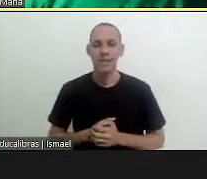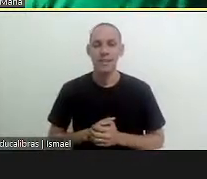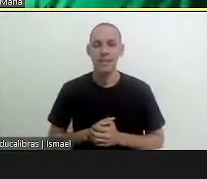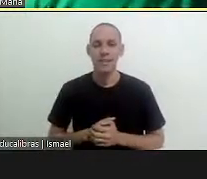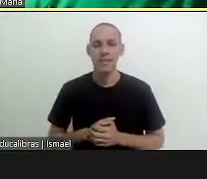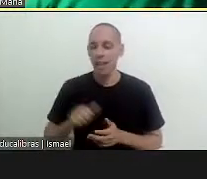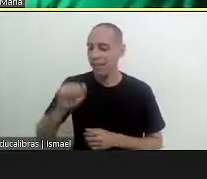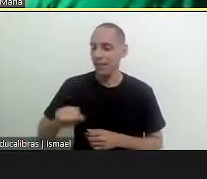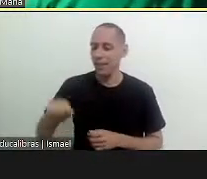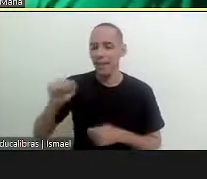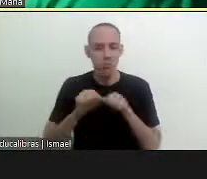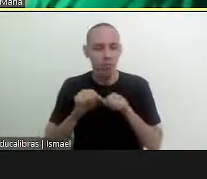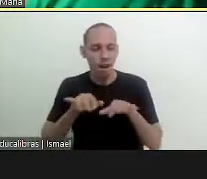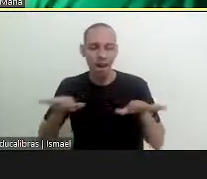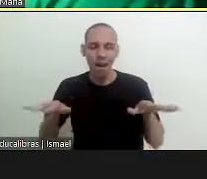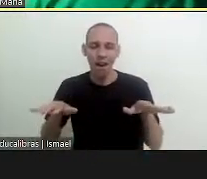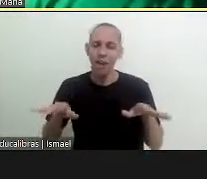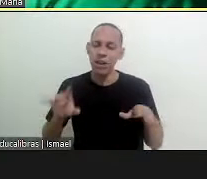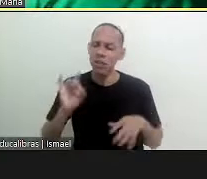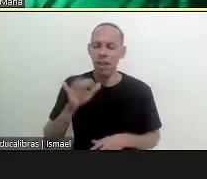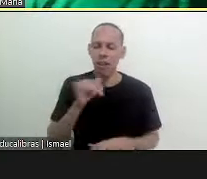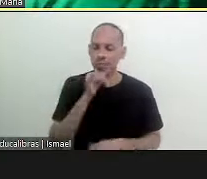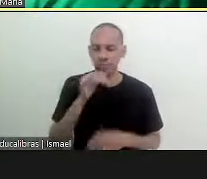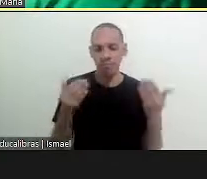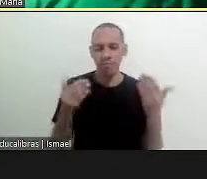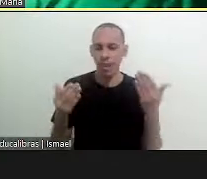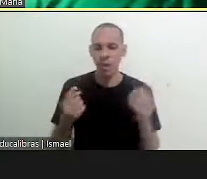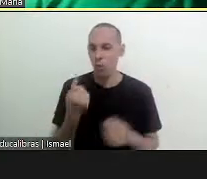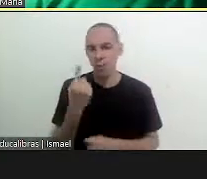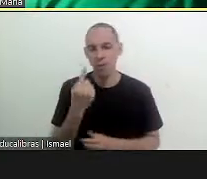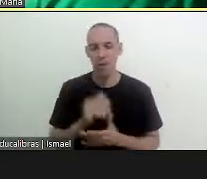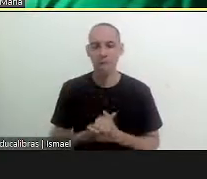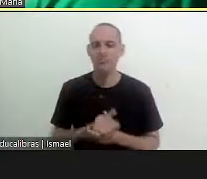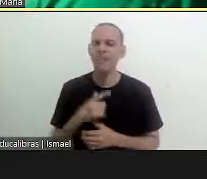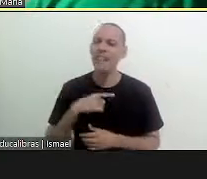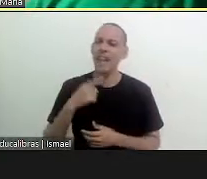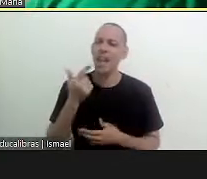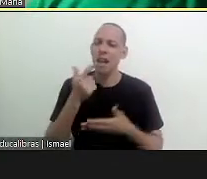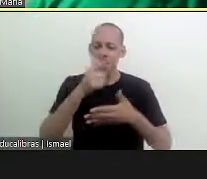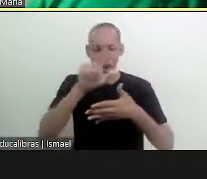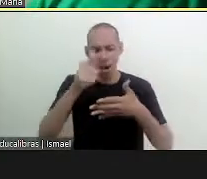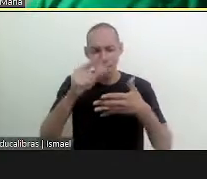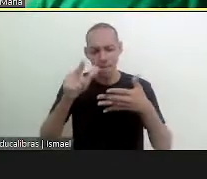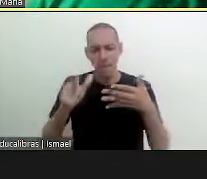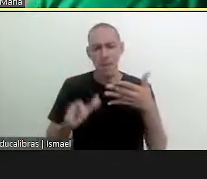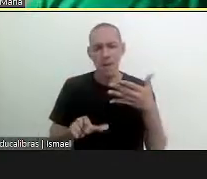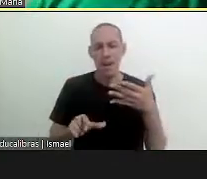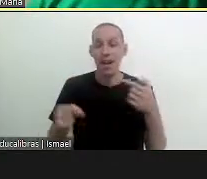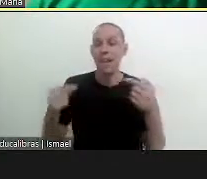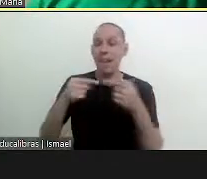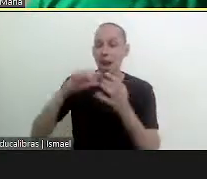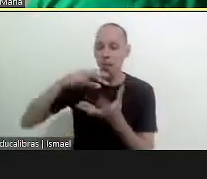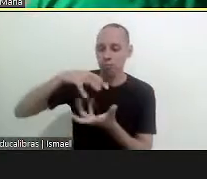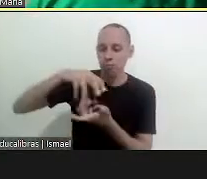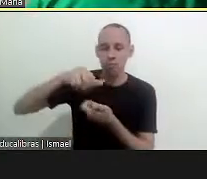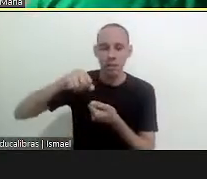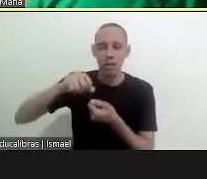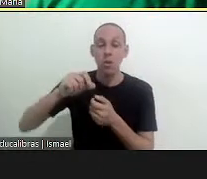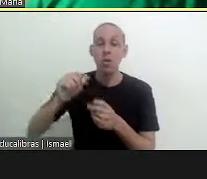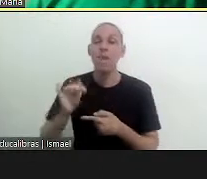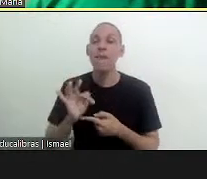what the association triggers this is just an example and there are many at a global level also